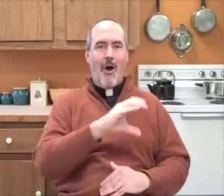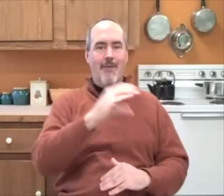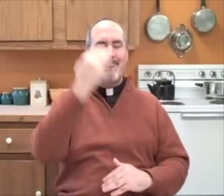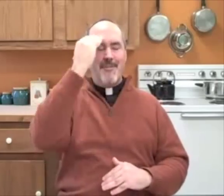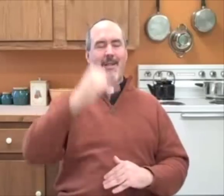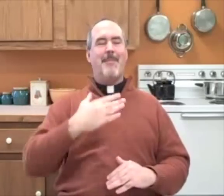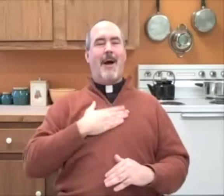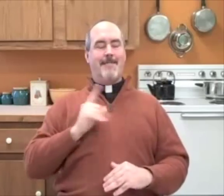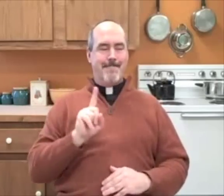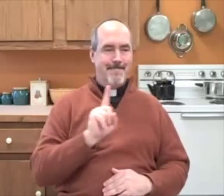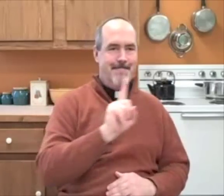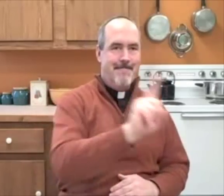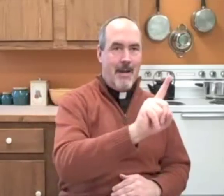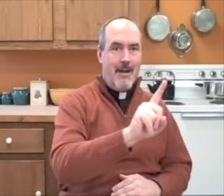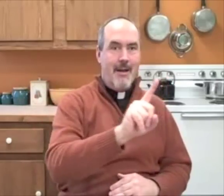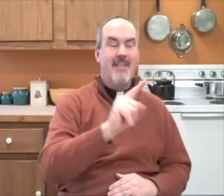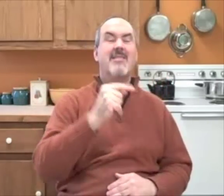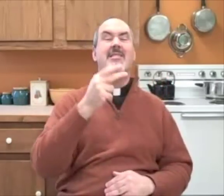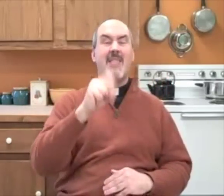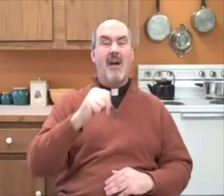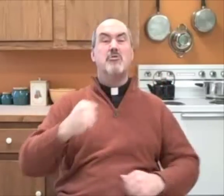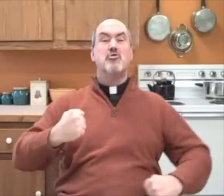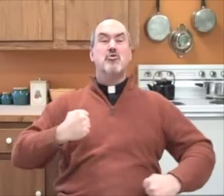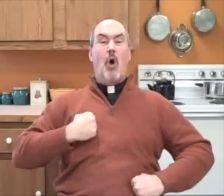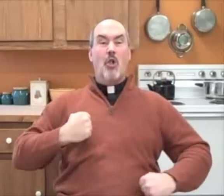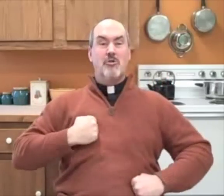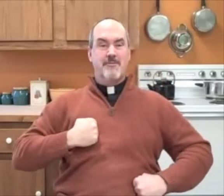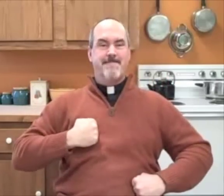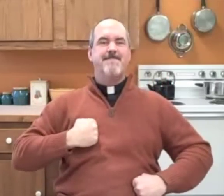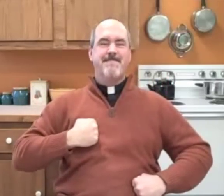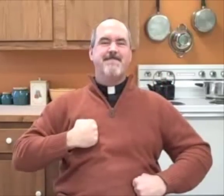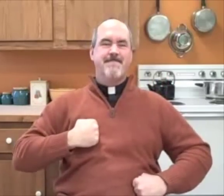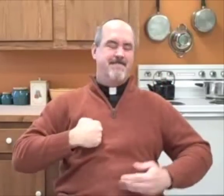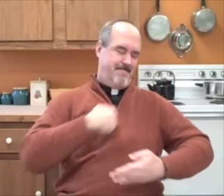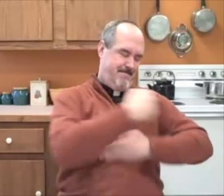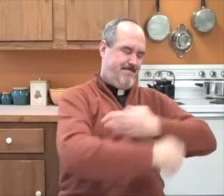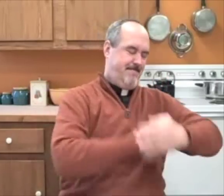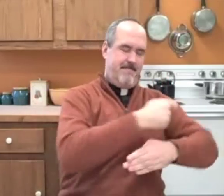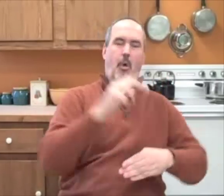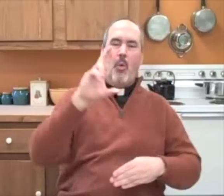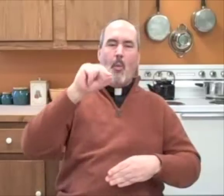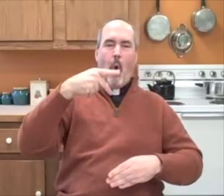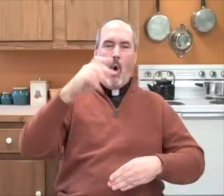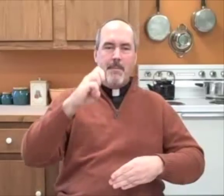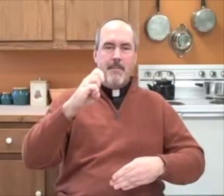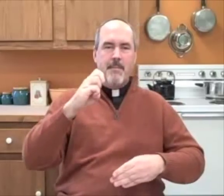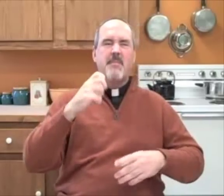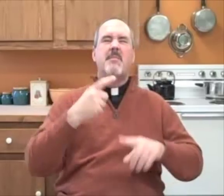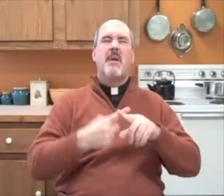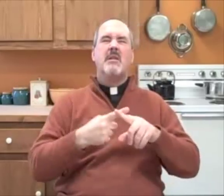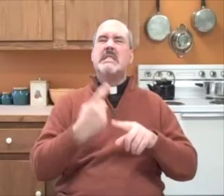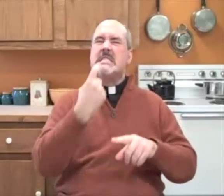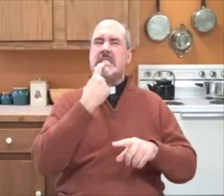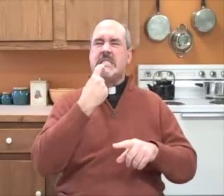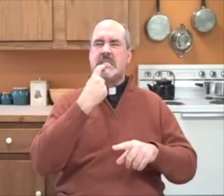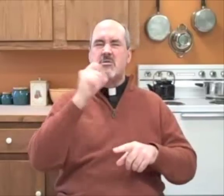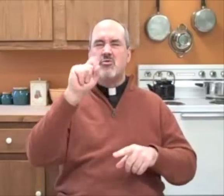The soldiers started binding their hands and feet to the crucifixes with ropes and straps.